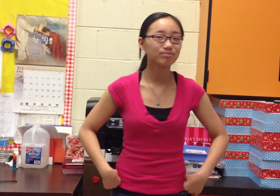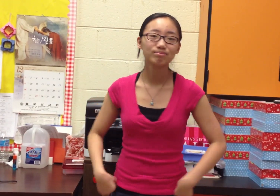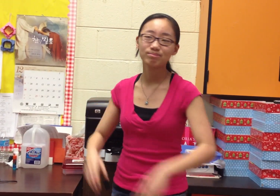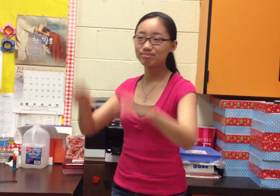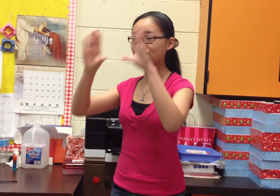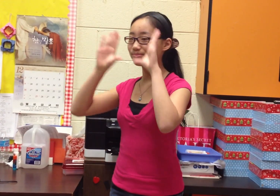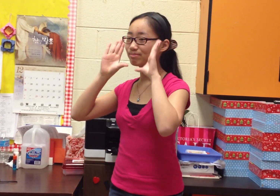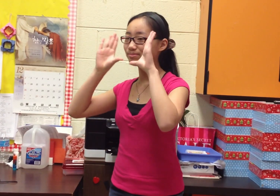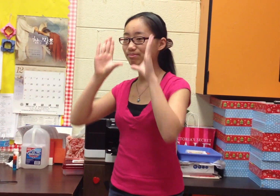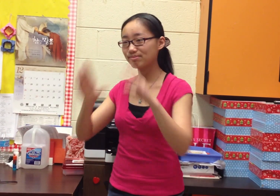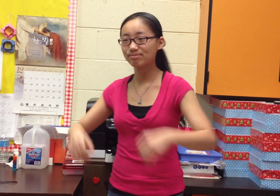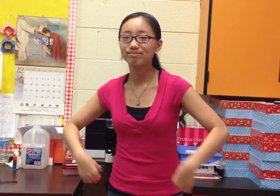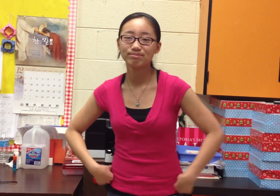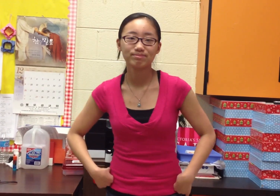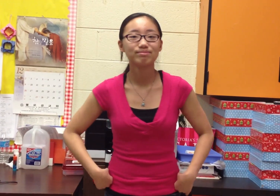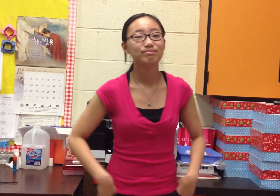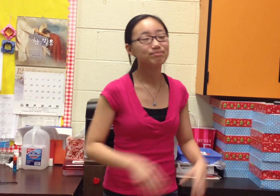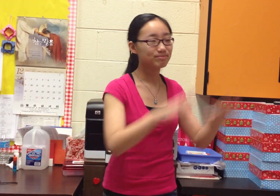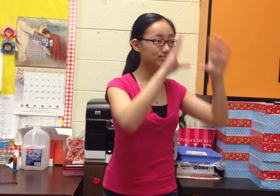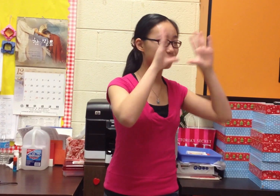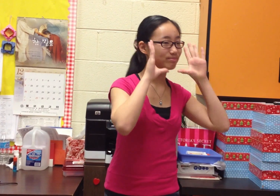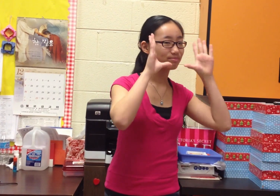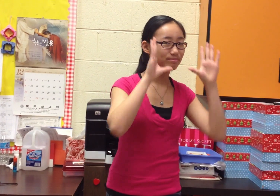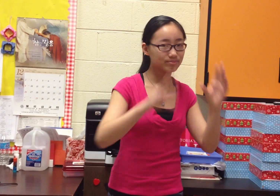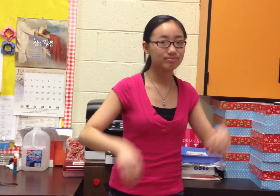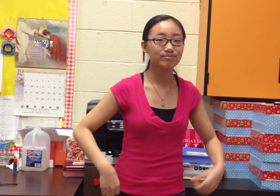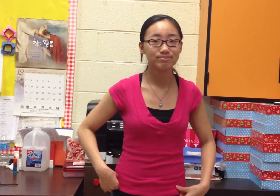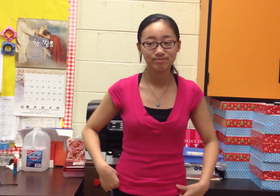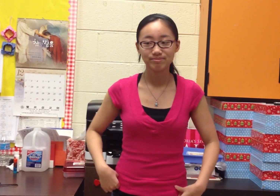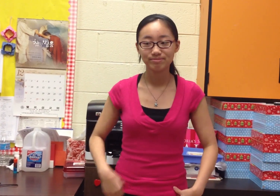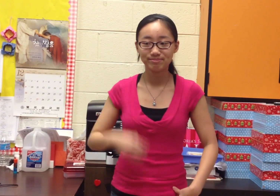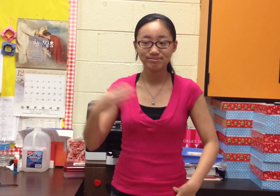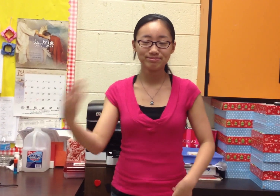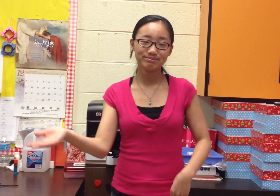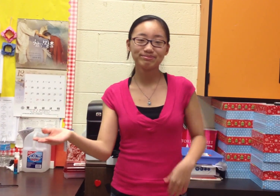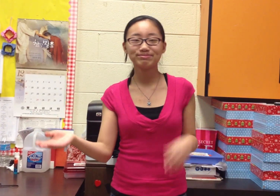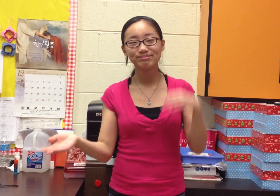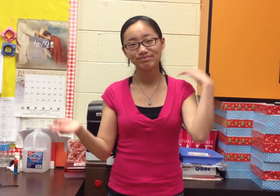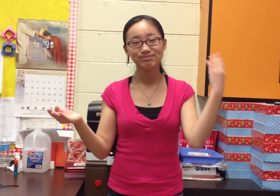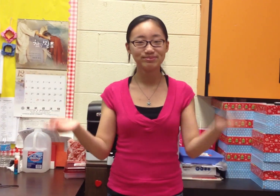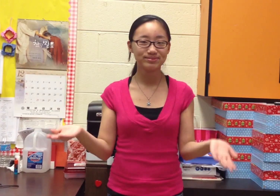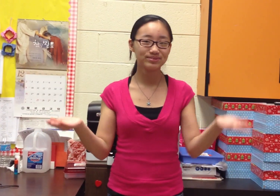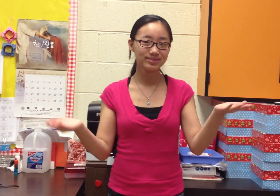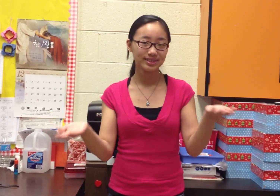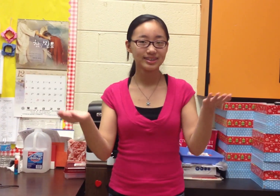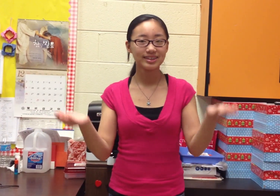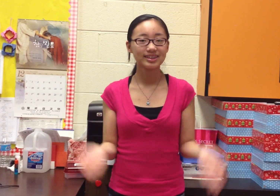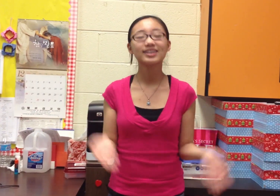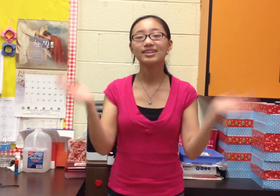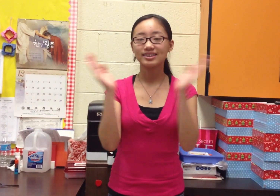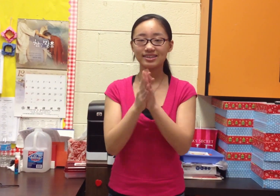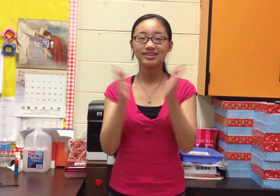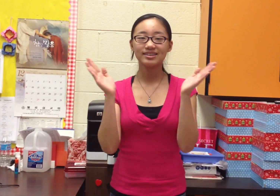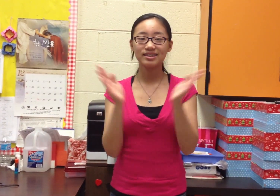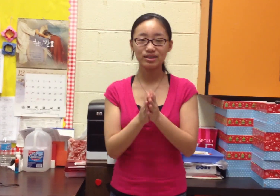The Virgin Mary sang when the baby was born And they said that his name was Jesus